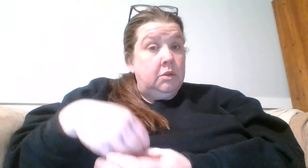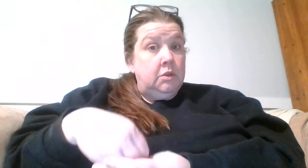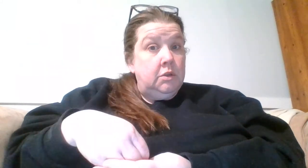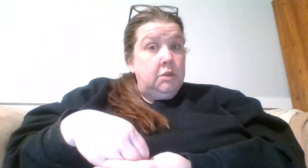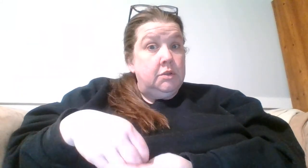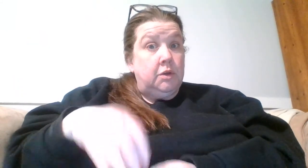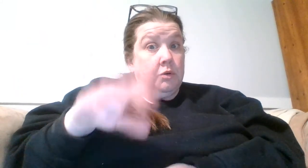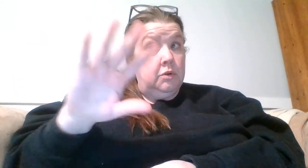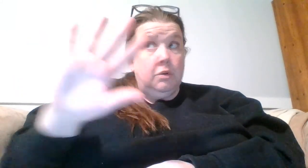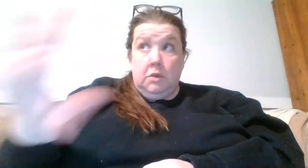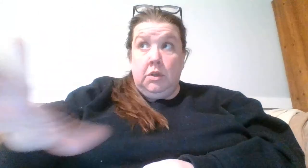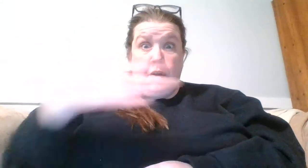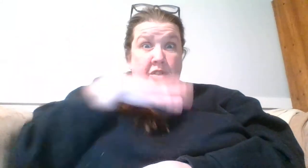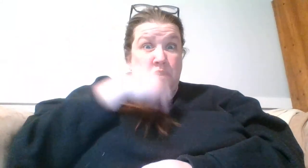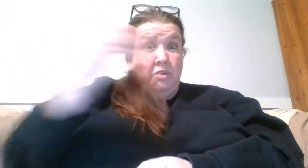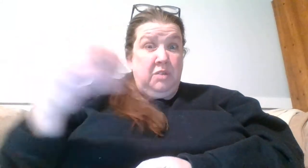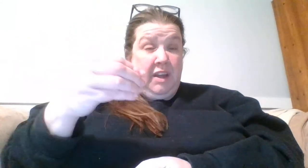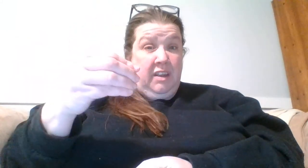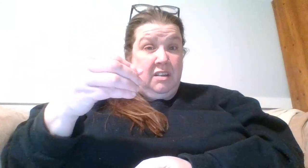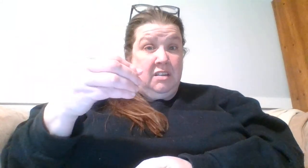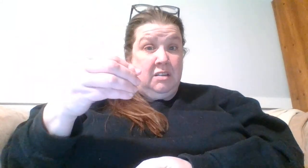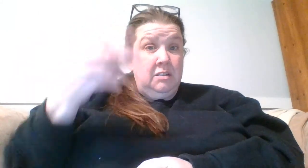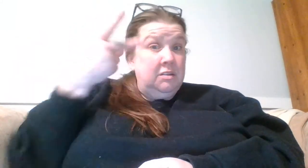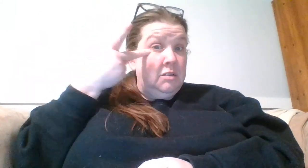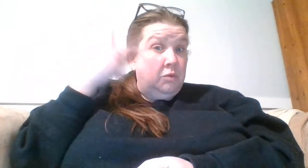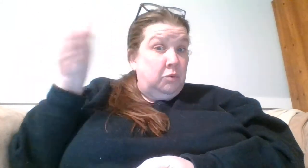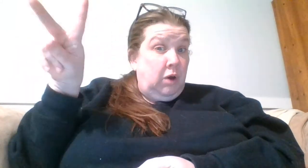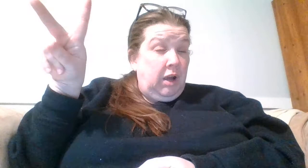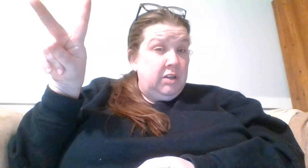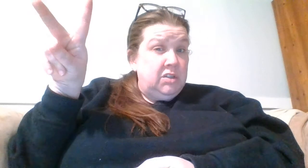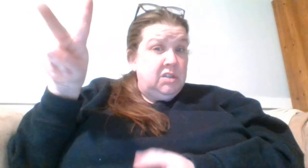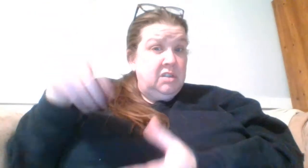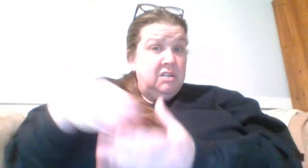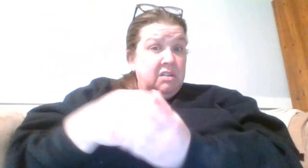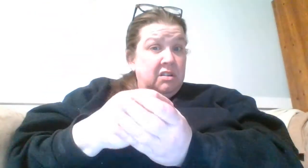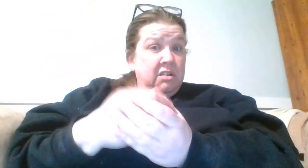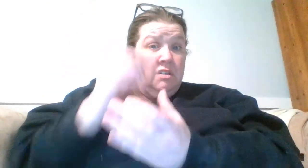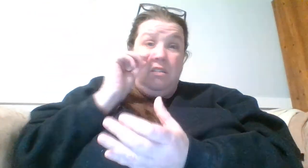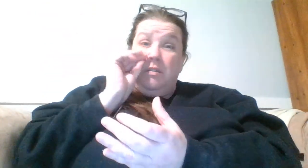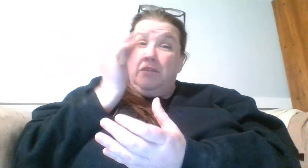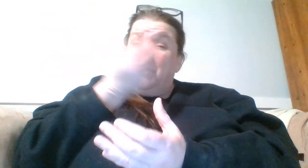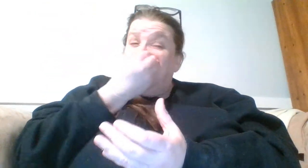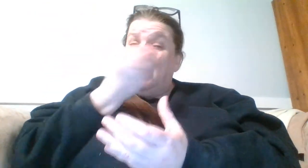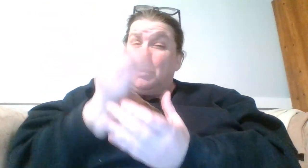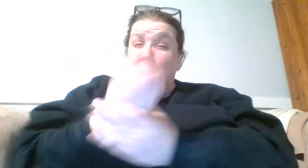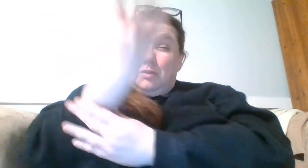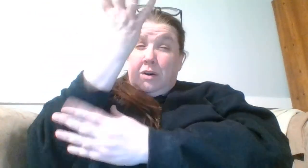So, you like to watch flowers grow.